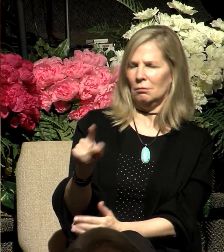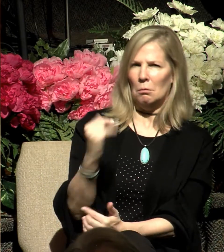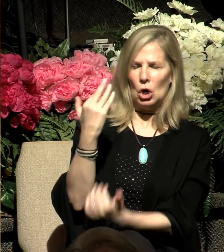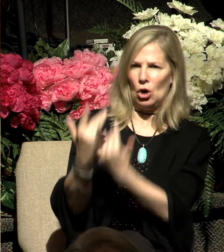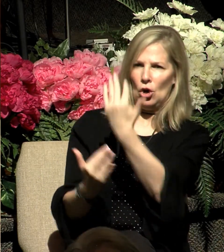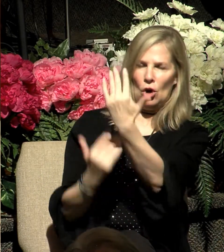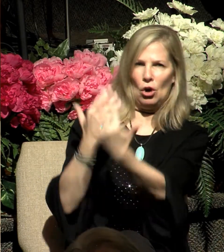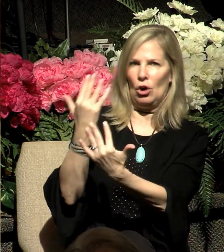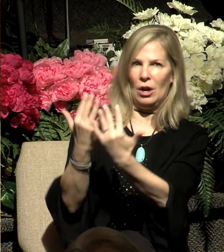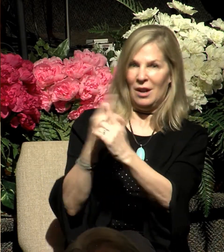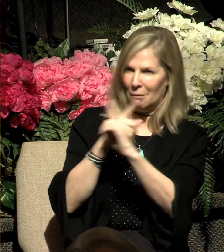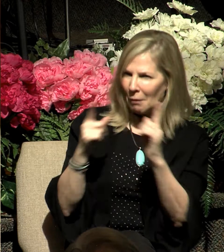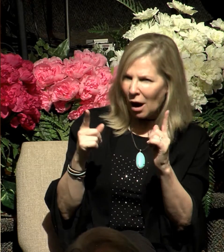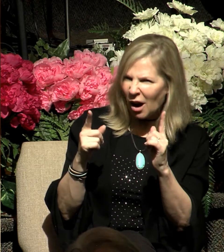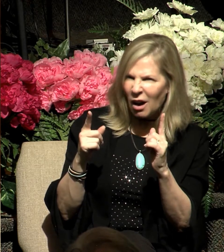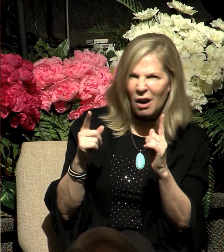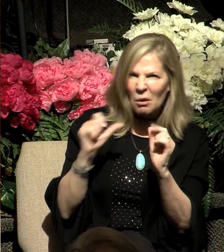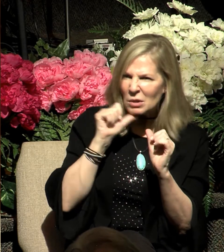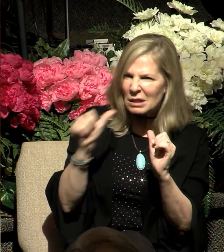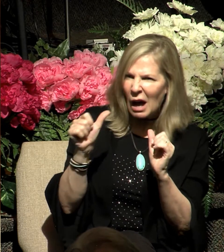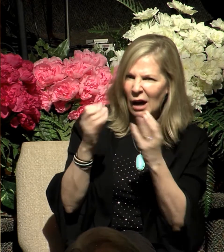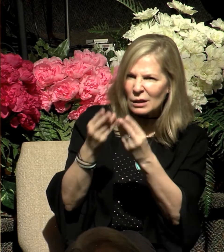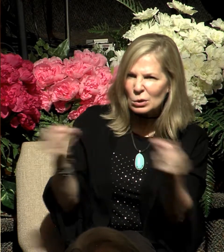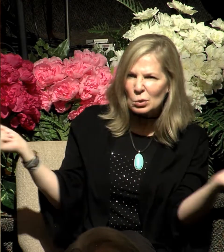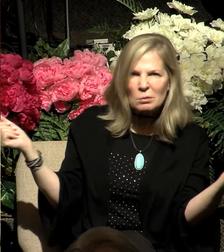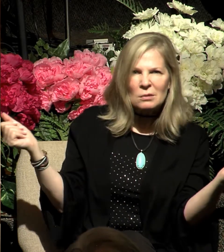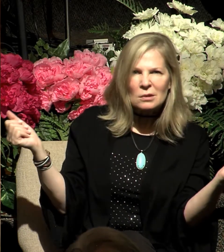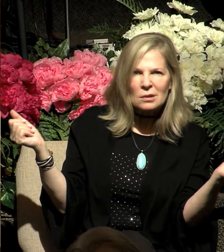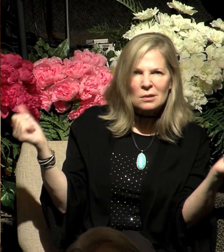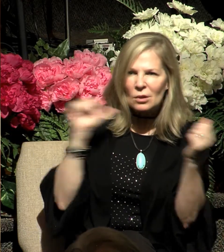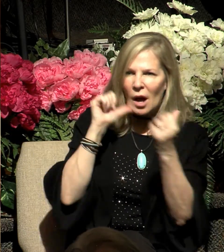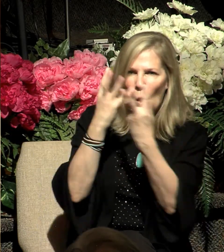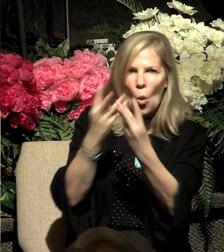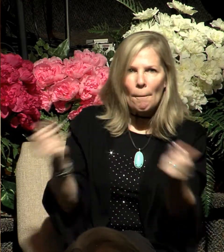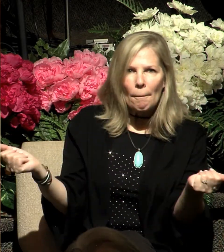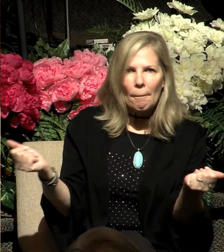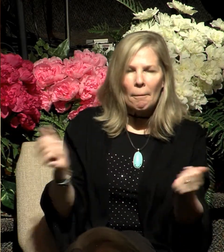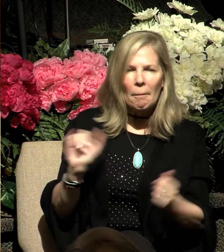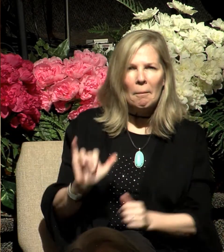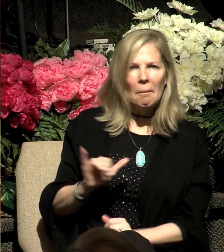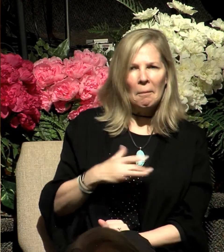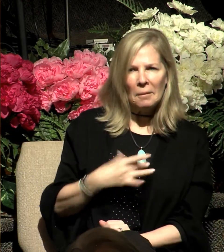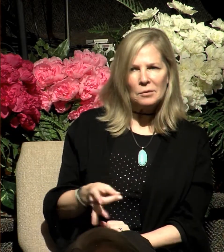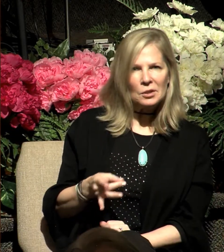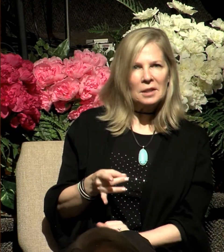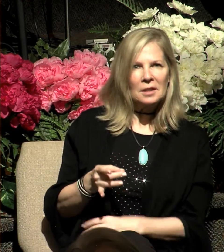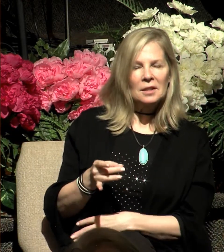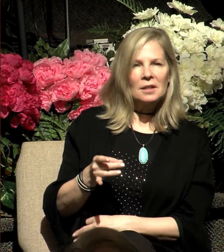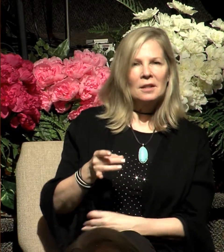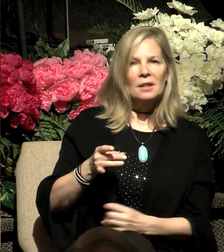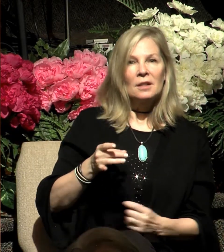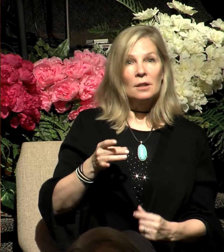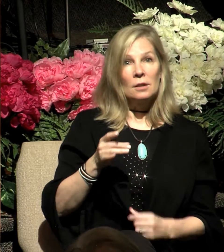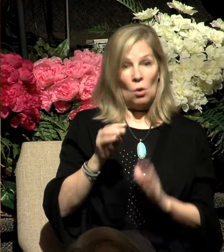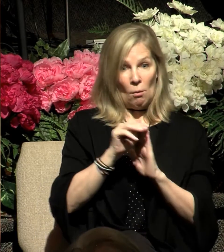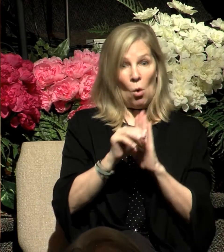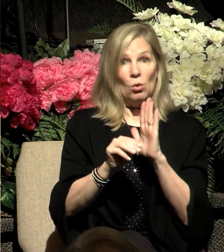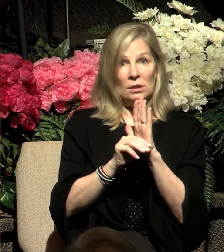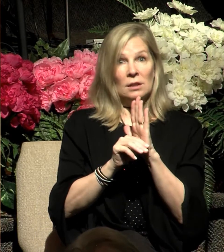fire, yet the bush was not consumed. Now, what we read here is that Moses was taking care